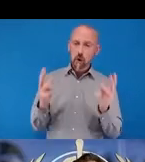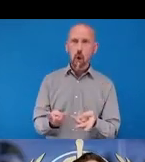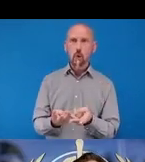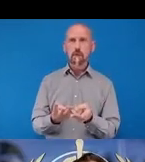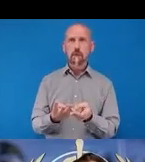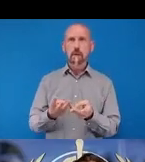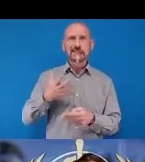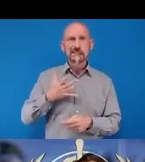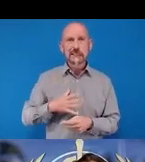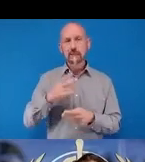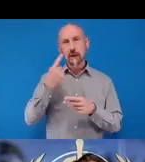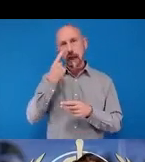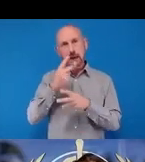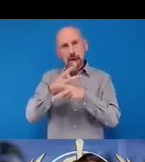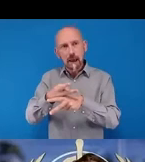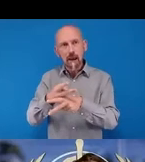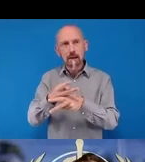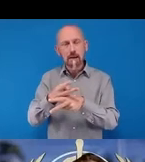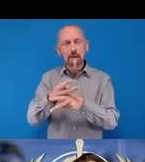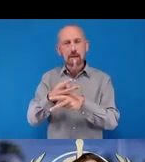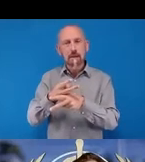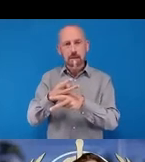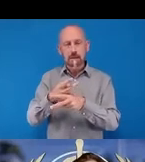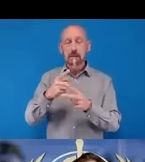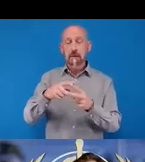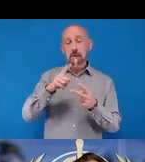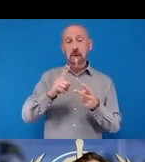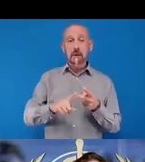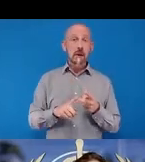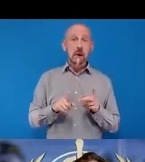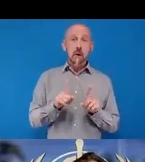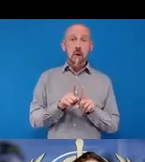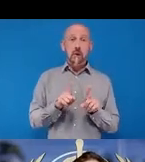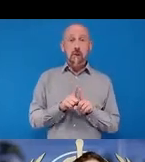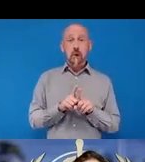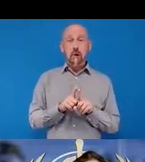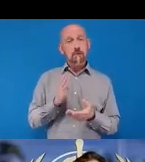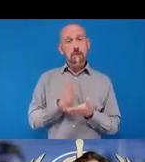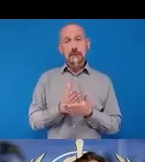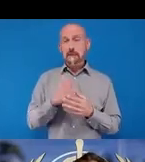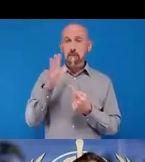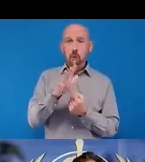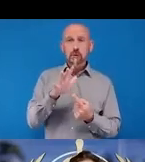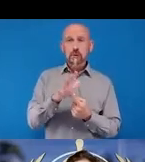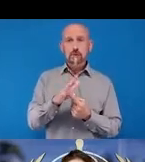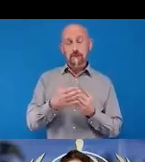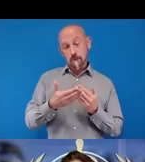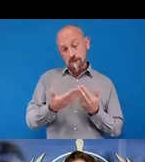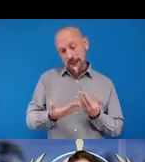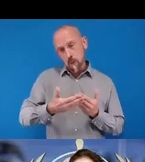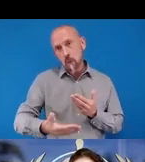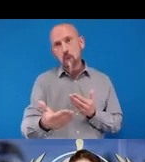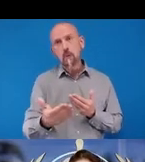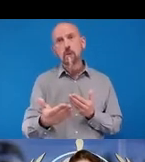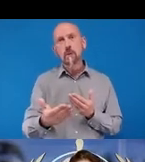Alakos For that reason is also so fundamental to move forward saying actually